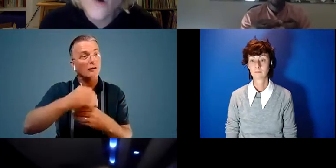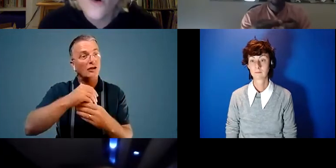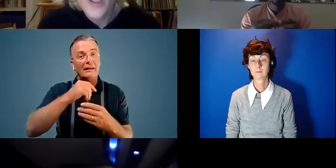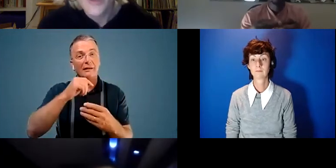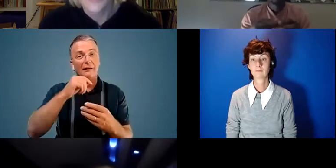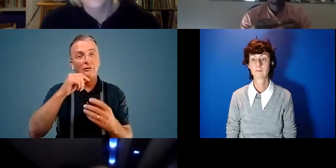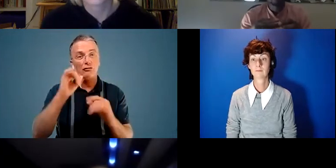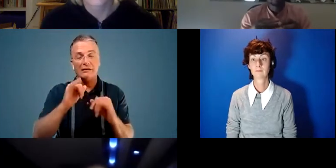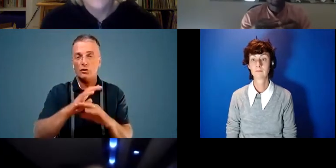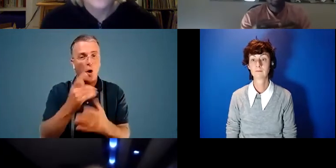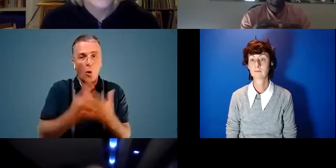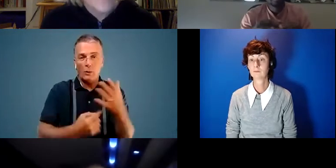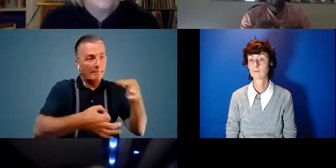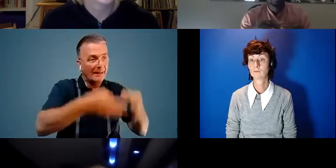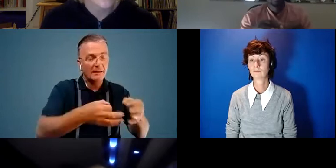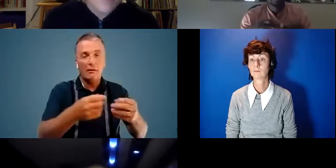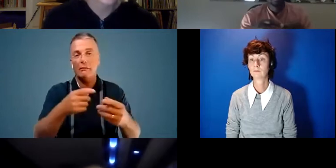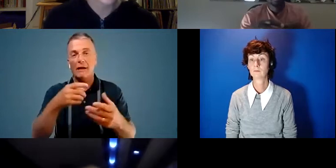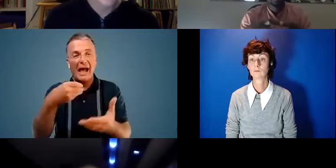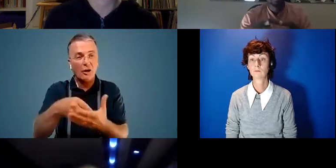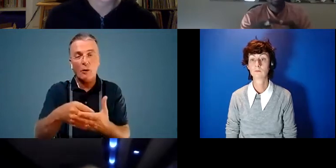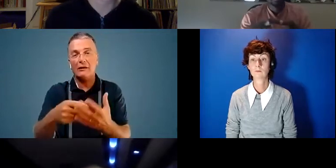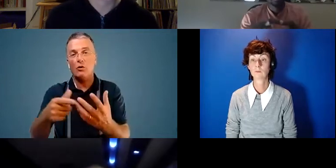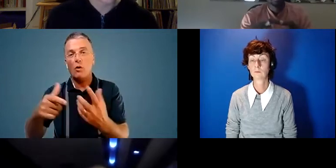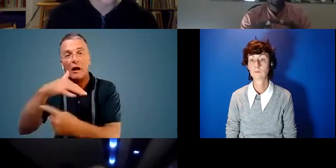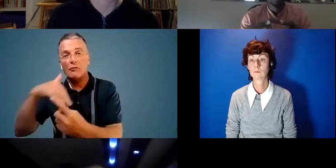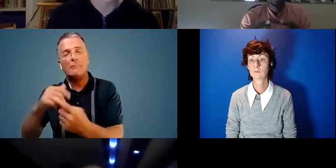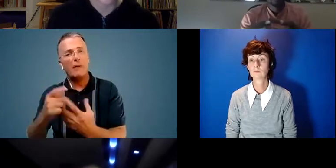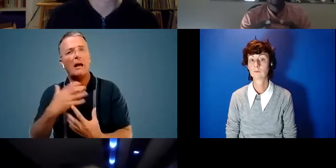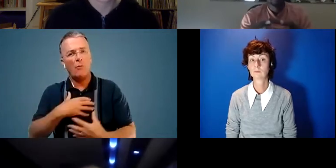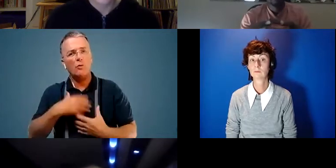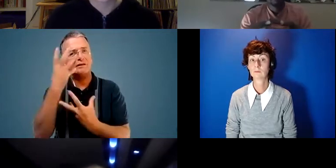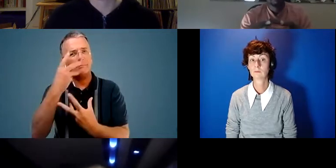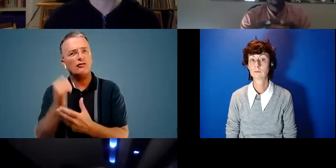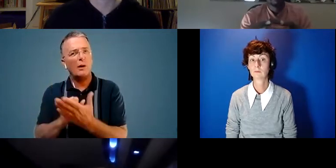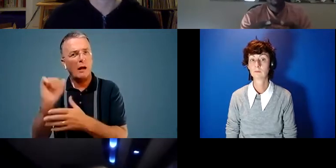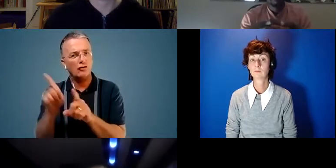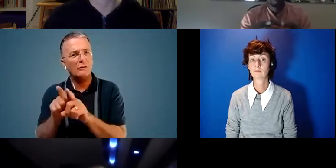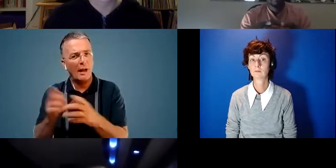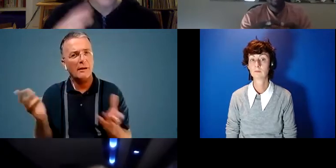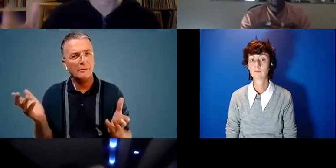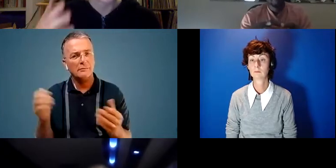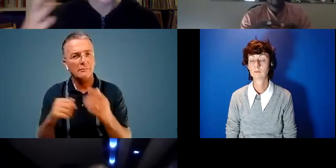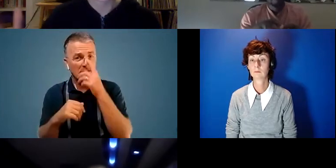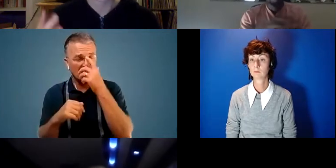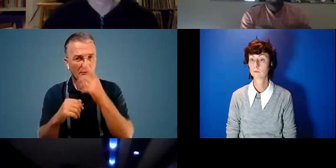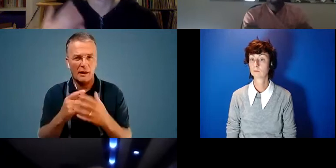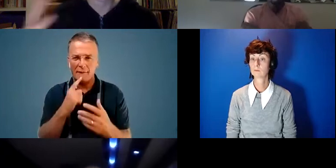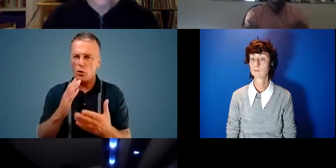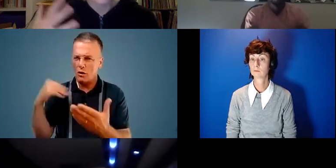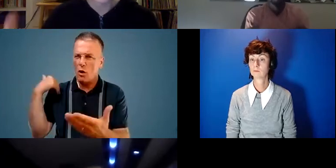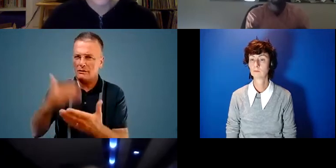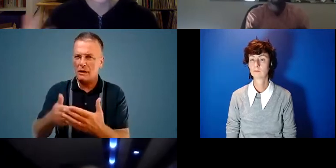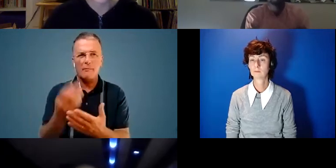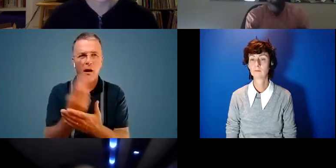economic or environmental crisis, but also an emotional, spiritual and cultural one as well. And for a really long time, arts, culture and